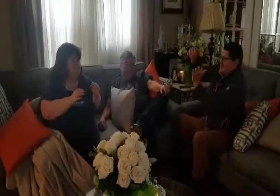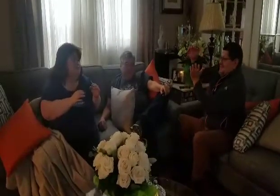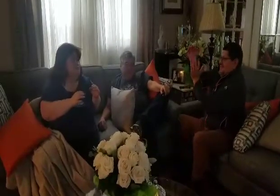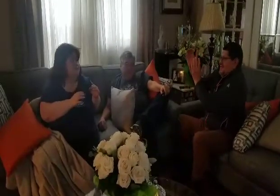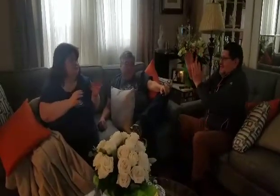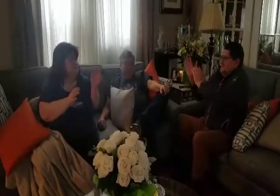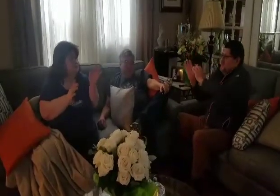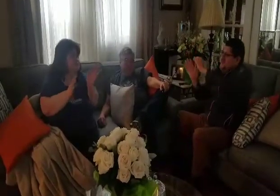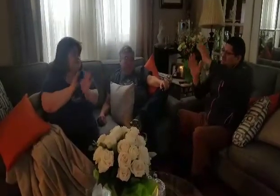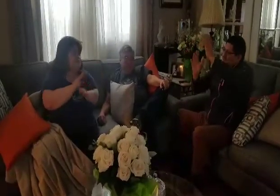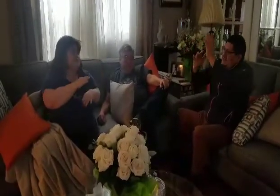Ooh